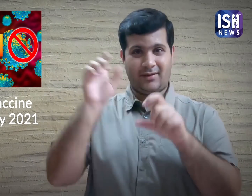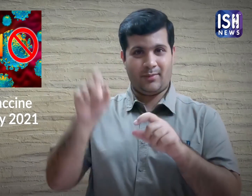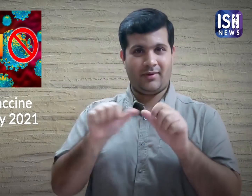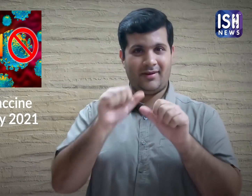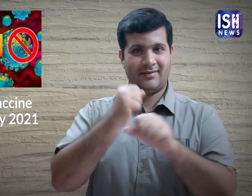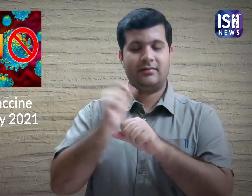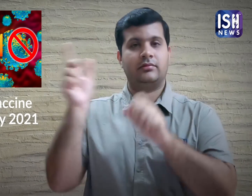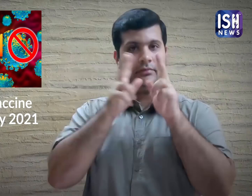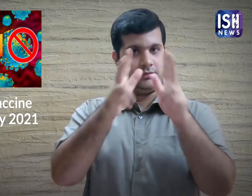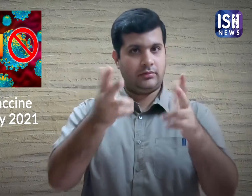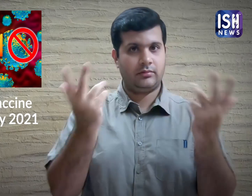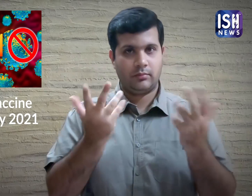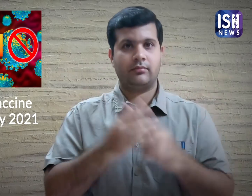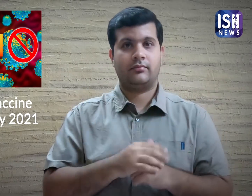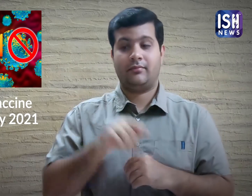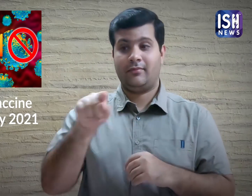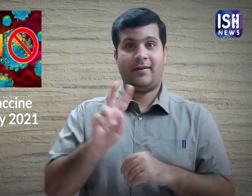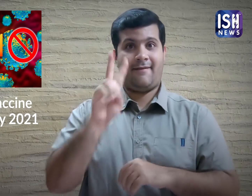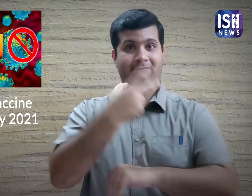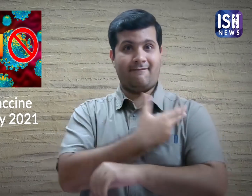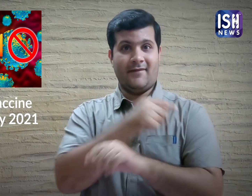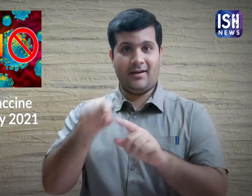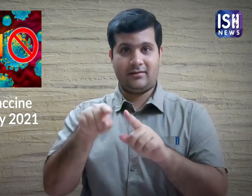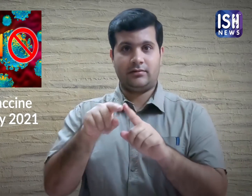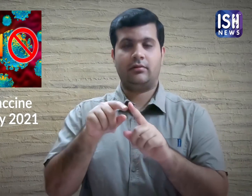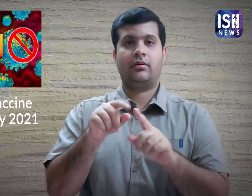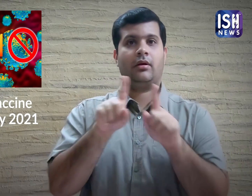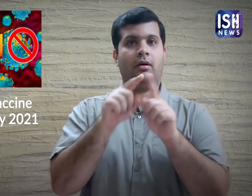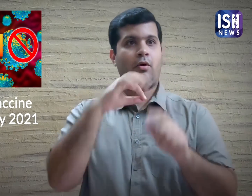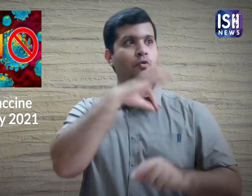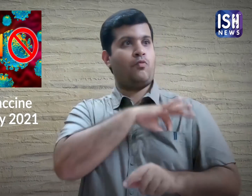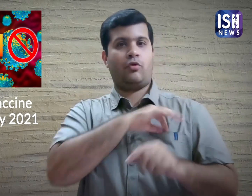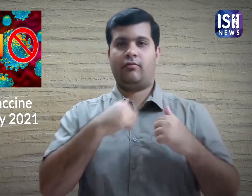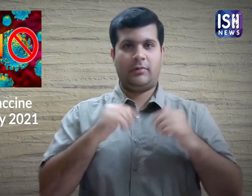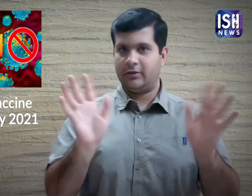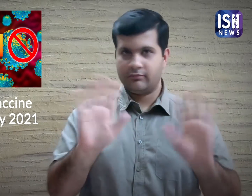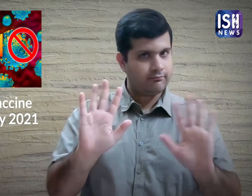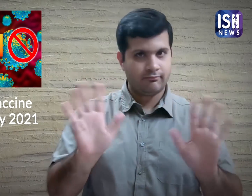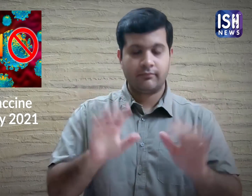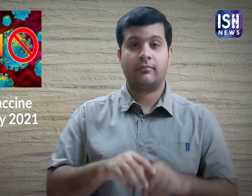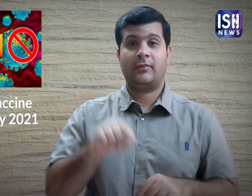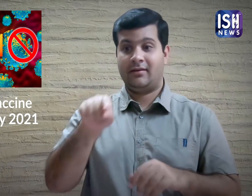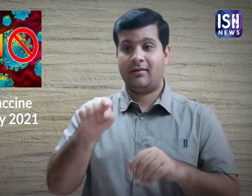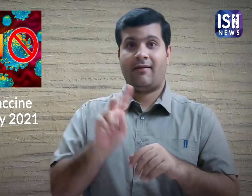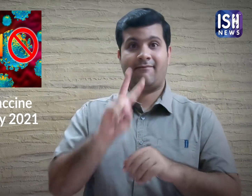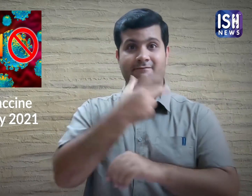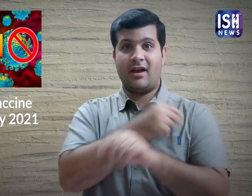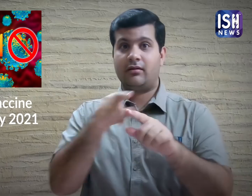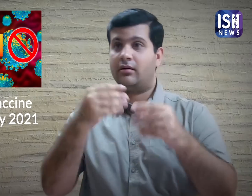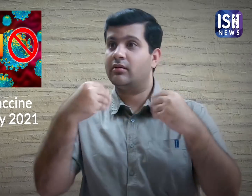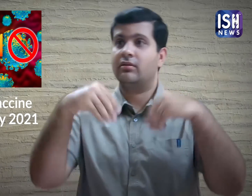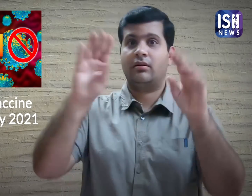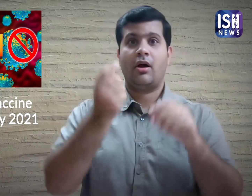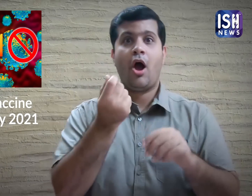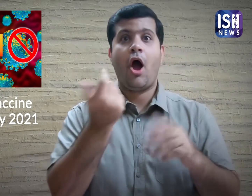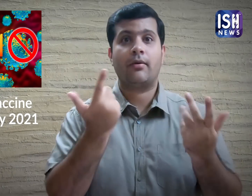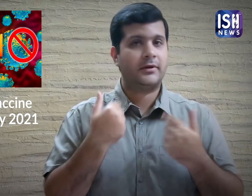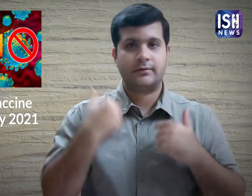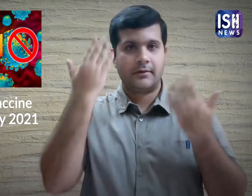Gorski said, The company is pursuing the vaccine on a not-for-profit basis but declined to